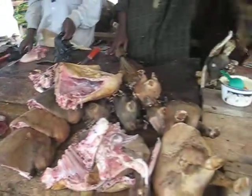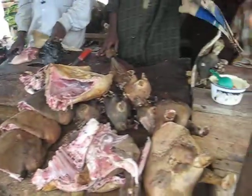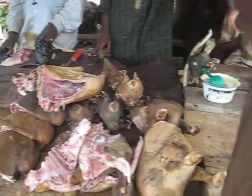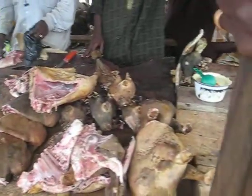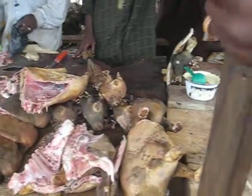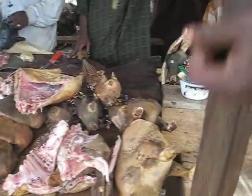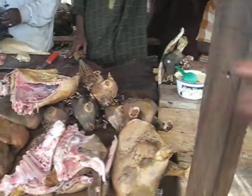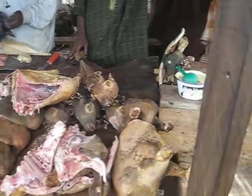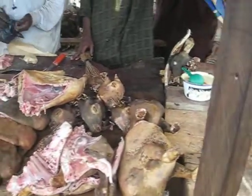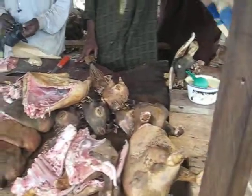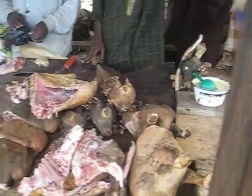Where are you?